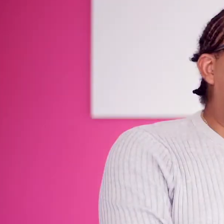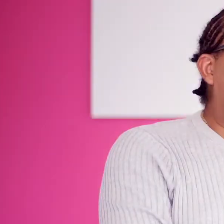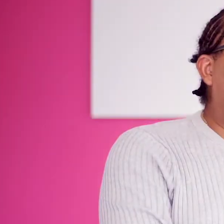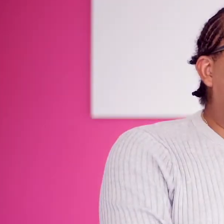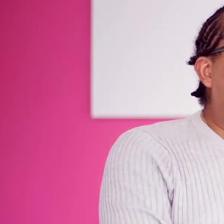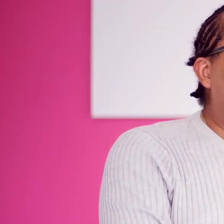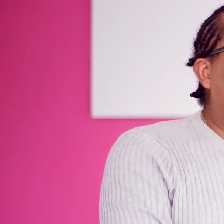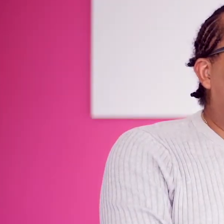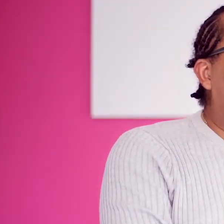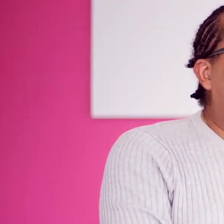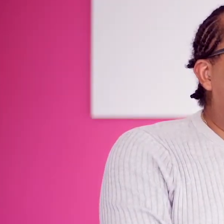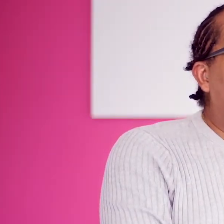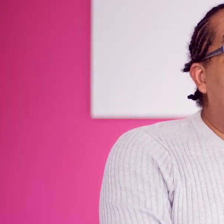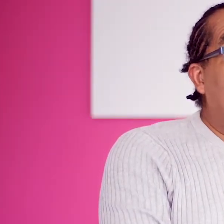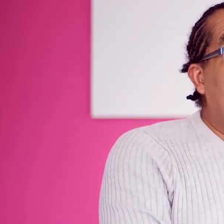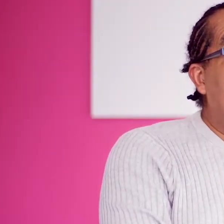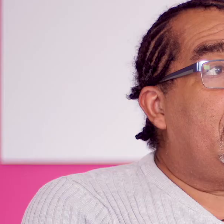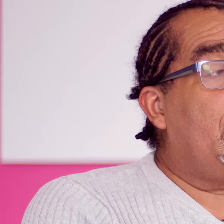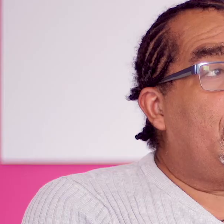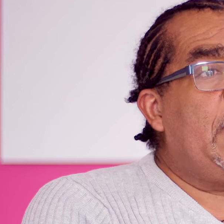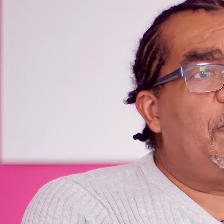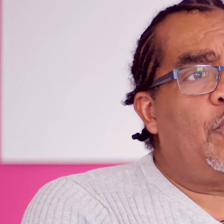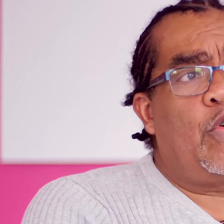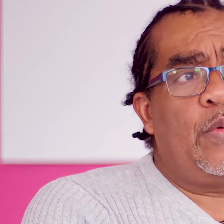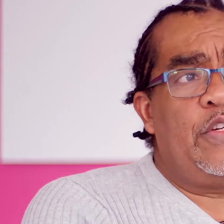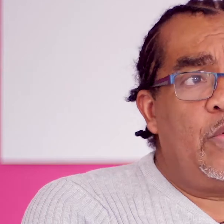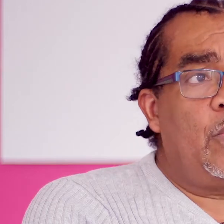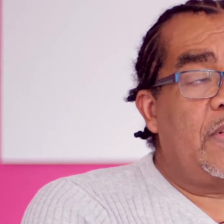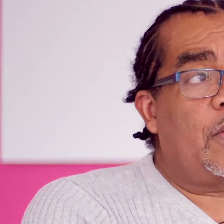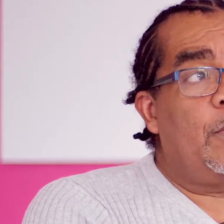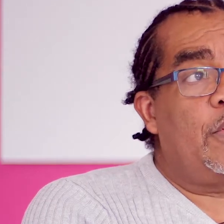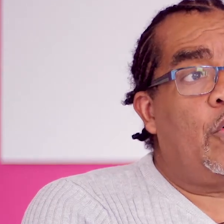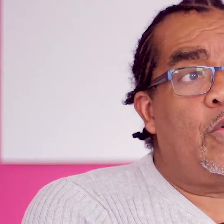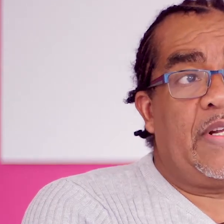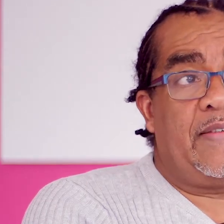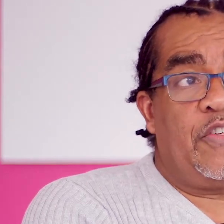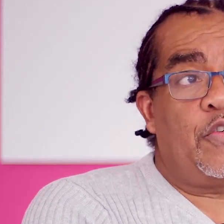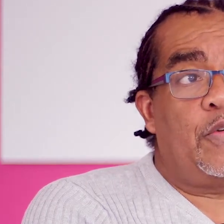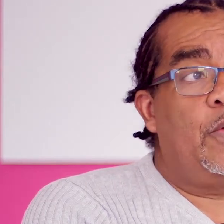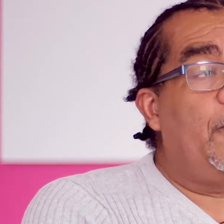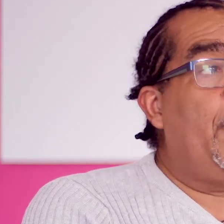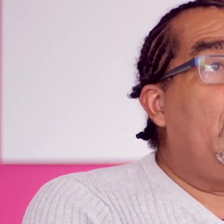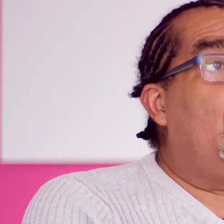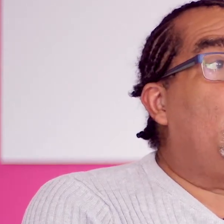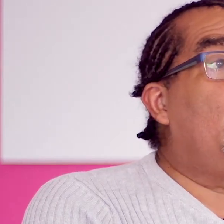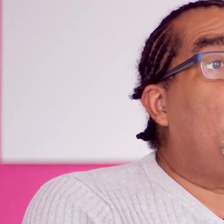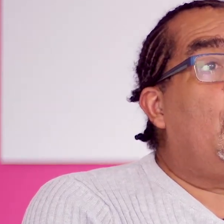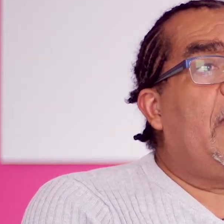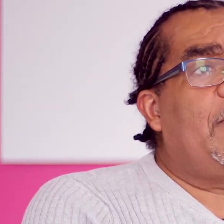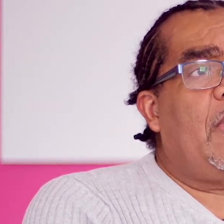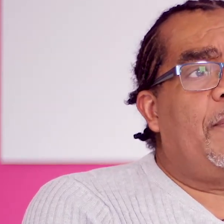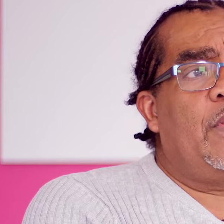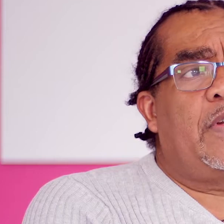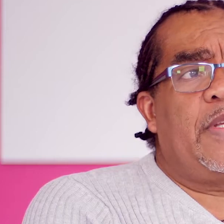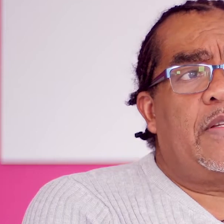Covid has affected Friends of the Caribbean in a number of ways because of the nature of what we do as a community organisation. We were no